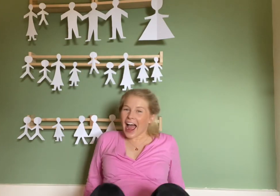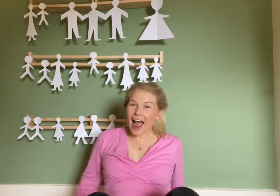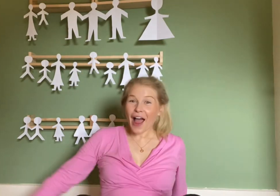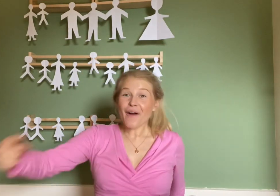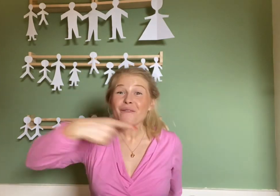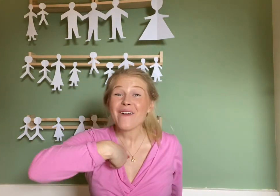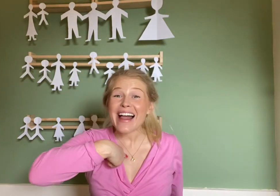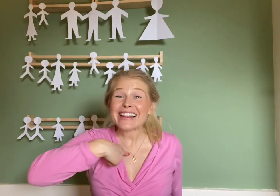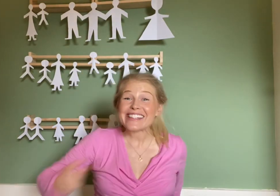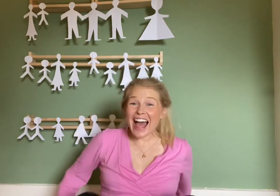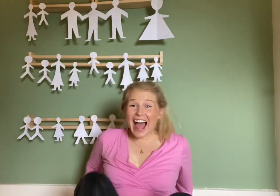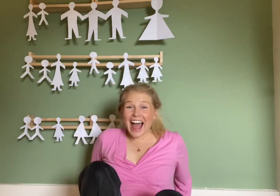Well done!